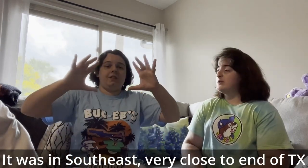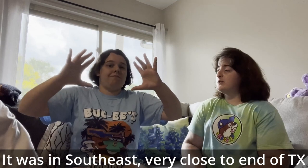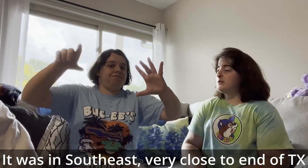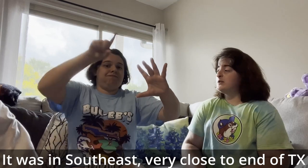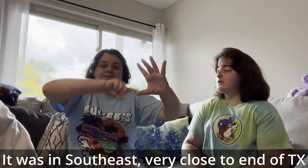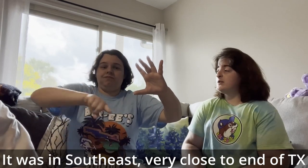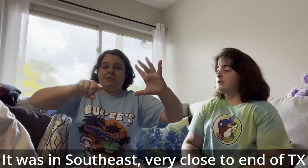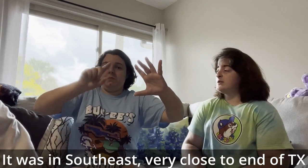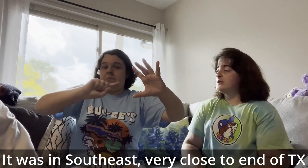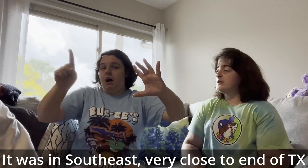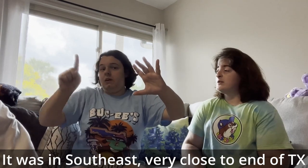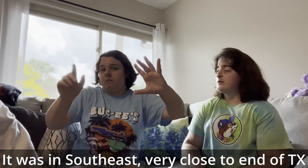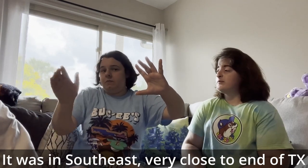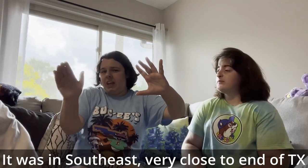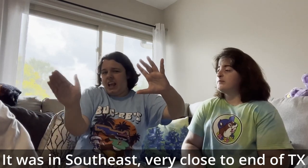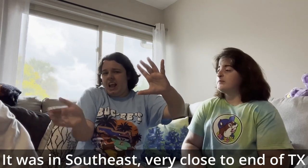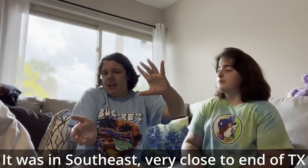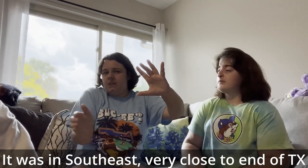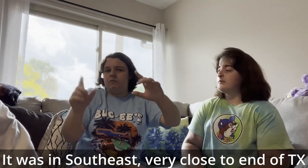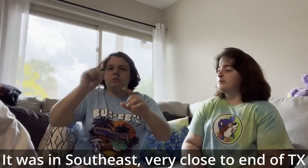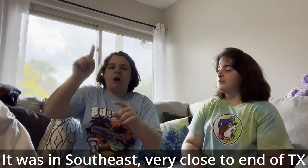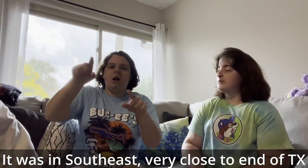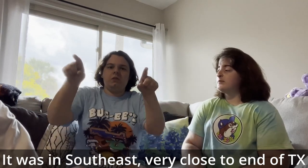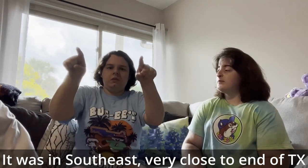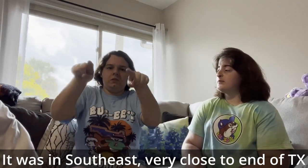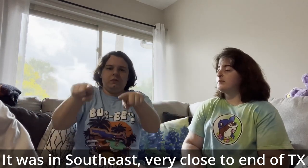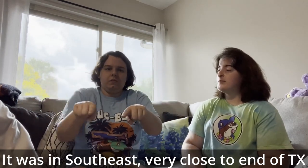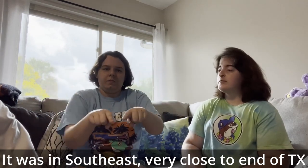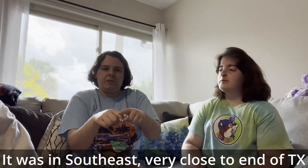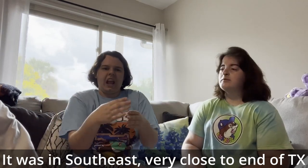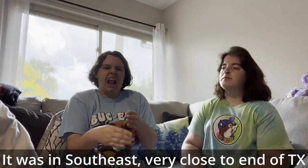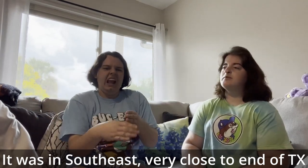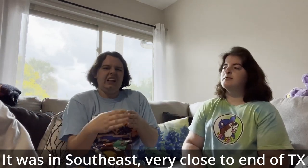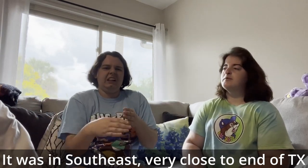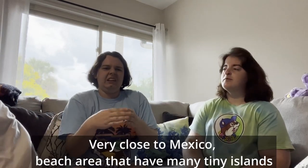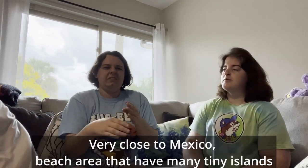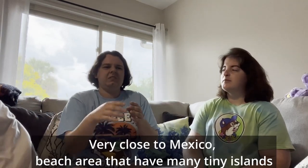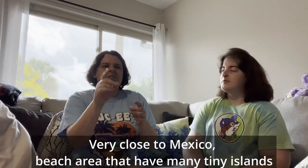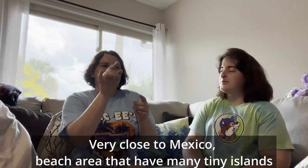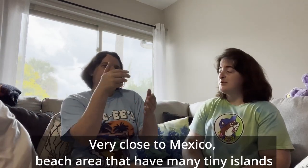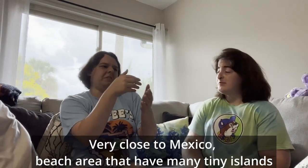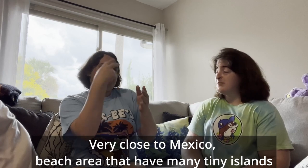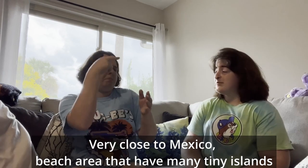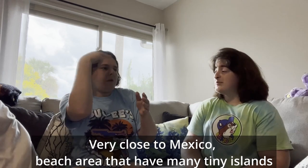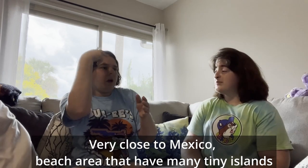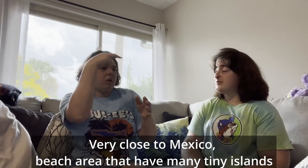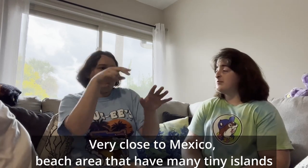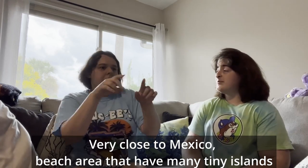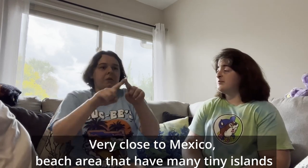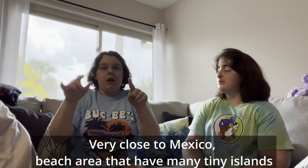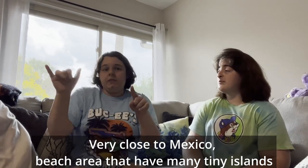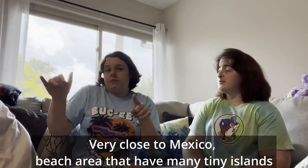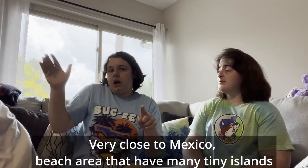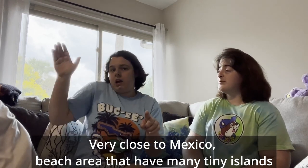But it's the easy way to do that.